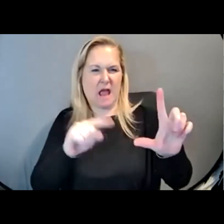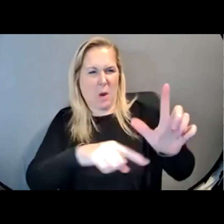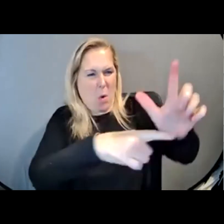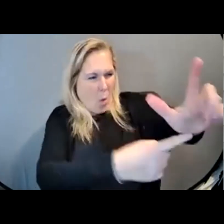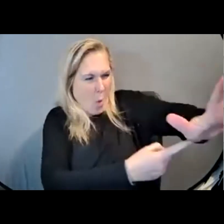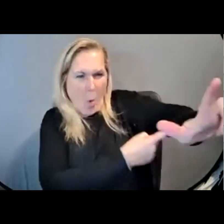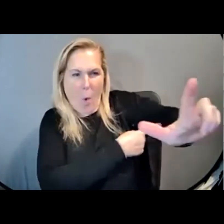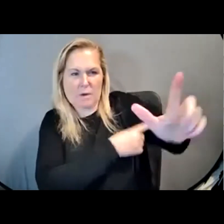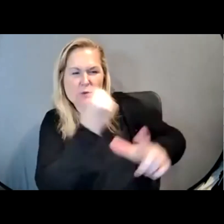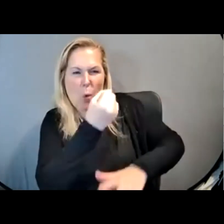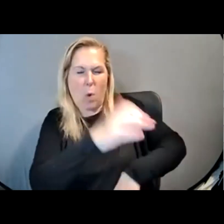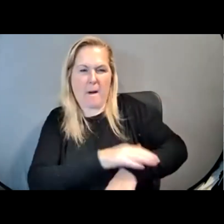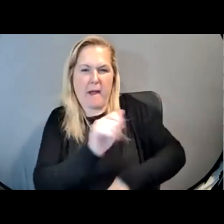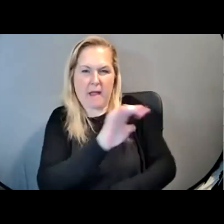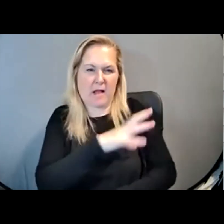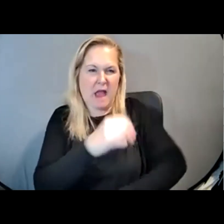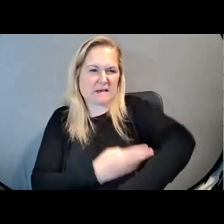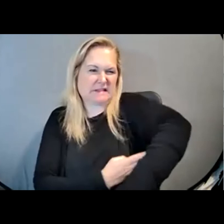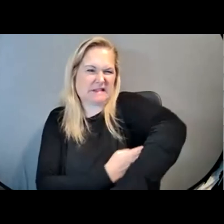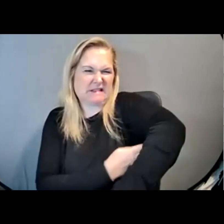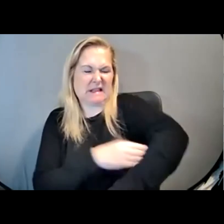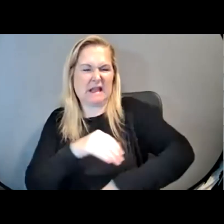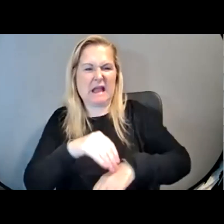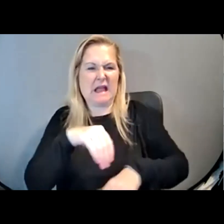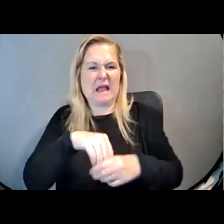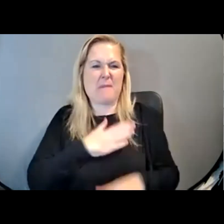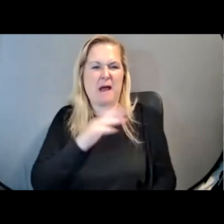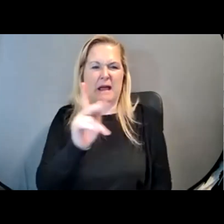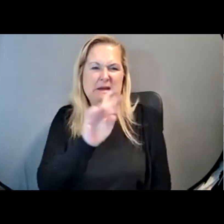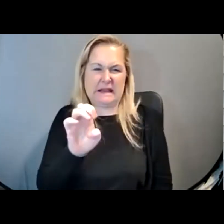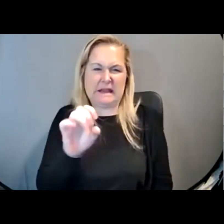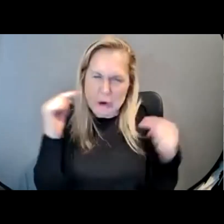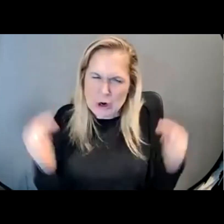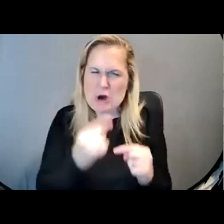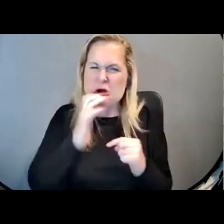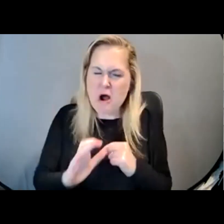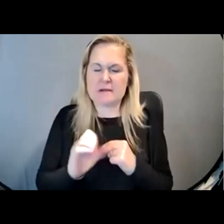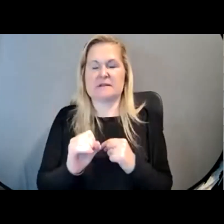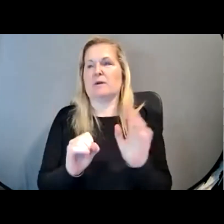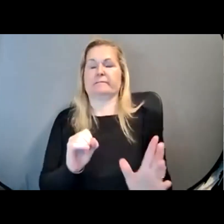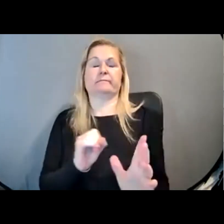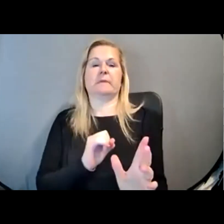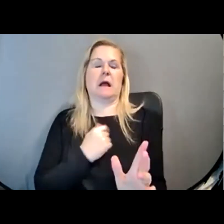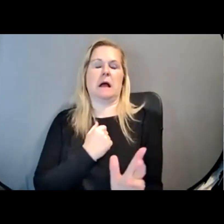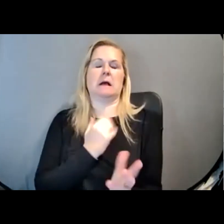in place. And it just dug into my knee. It hurt. It was hot. And so naturally, I stopped wearing it.